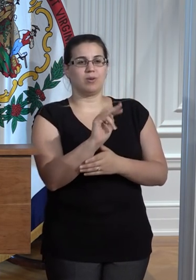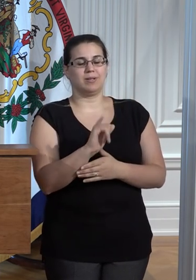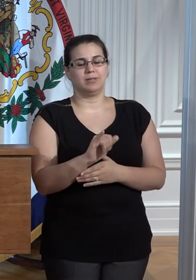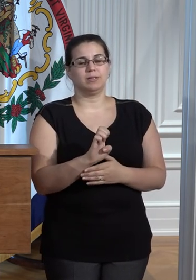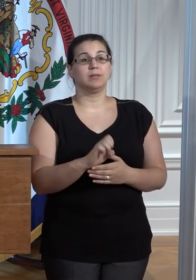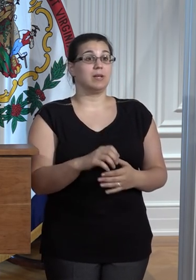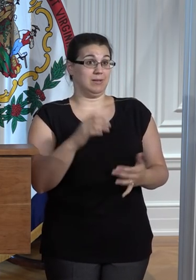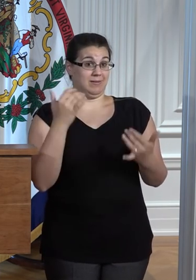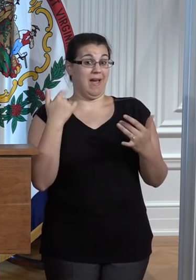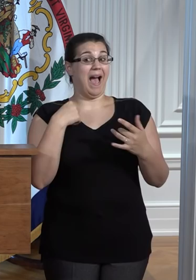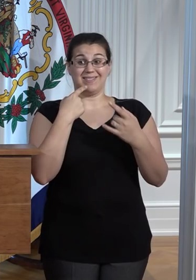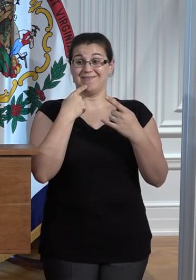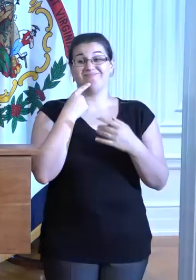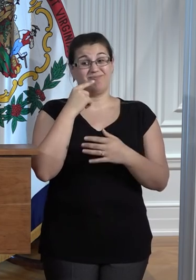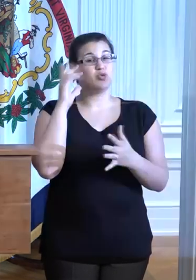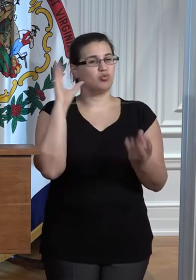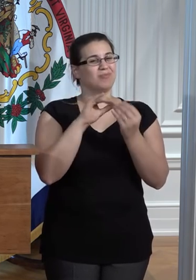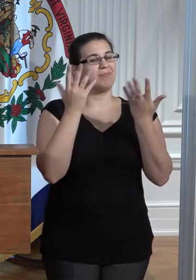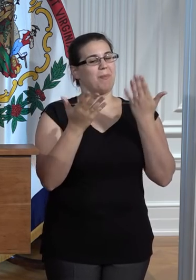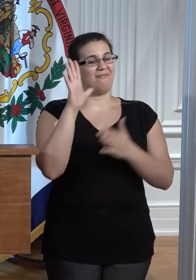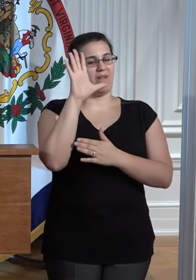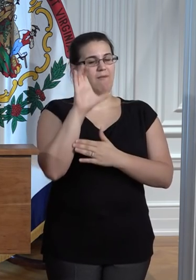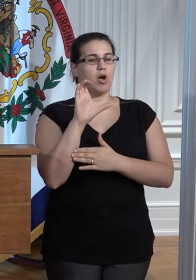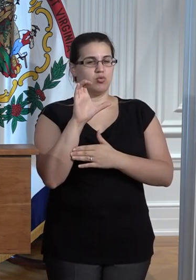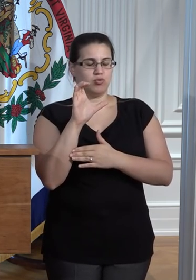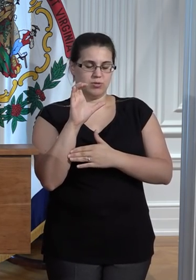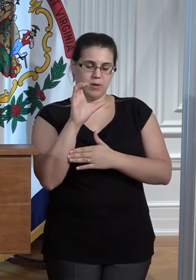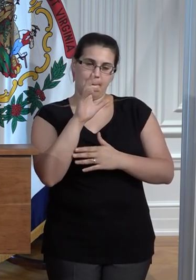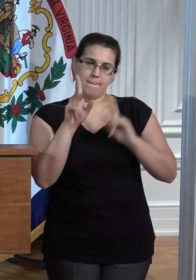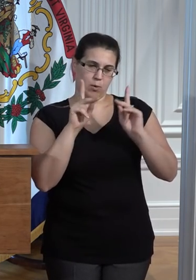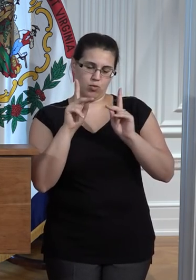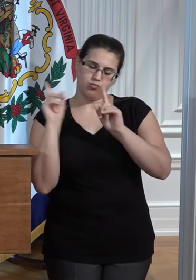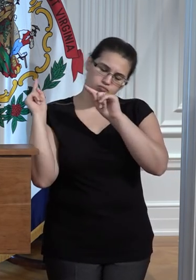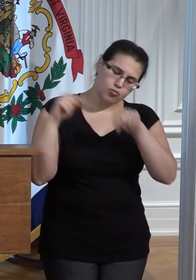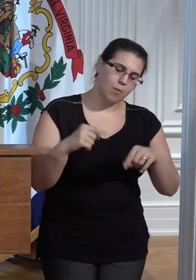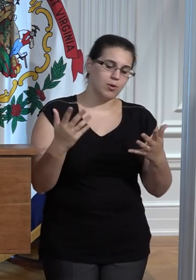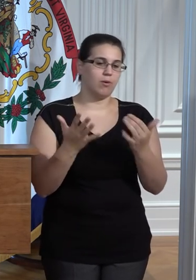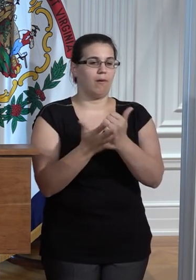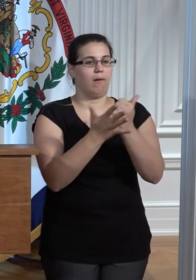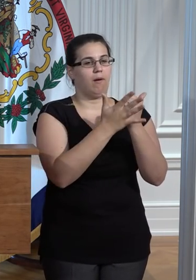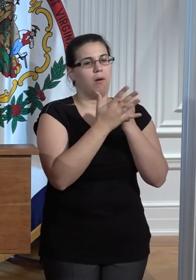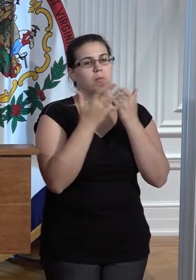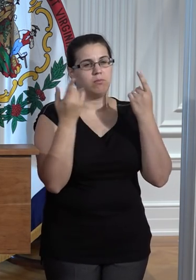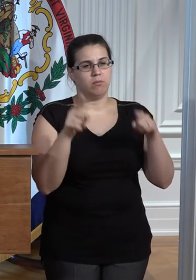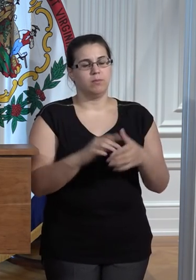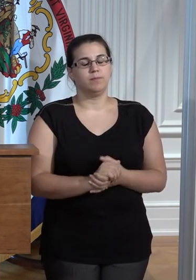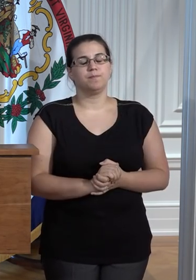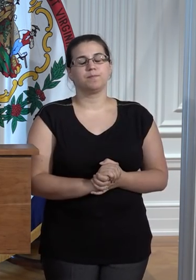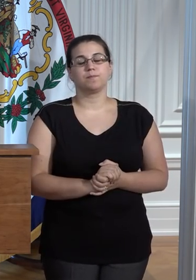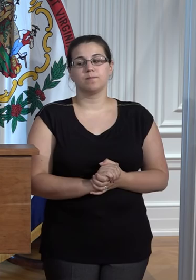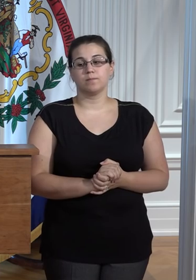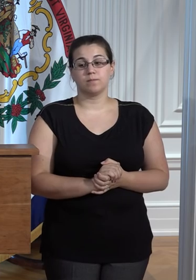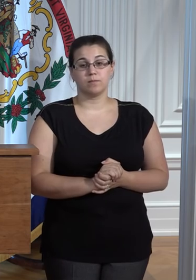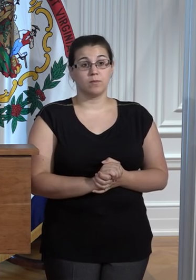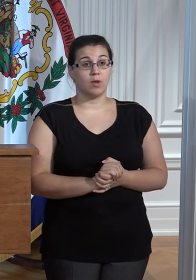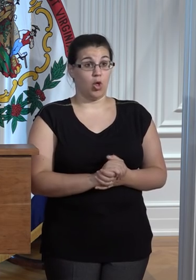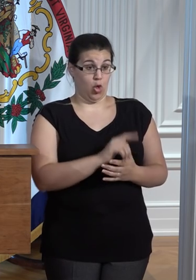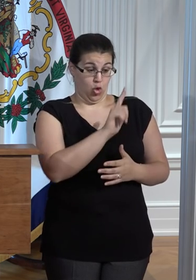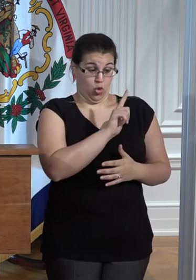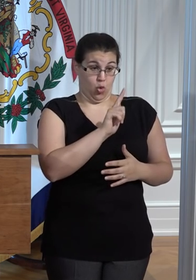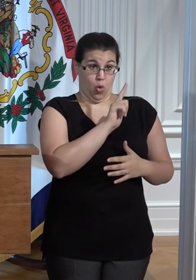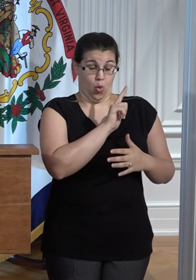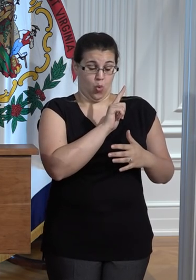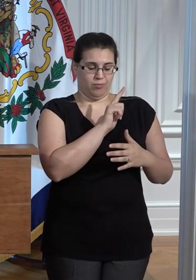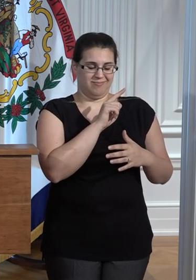of our members of the National Guard to come and help during this disaster. They are assisting local responders with